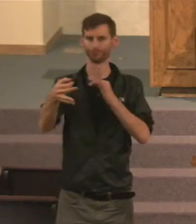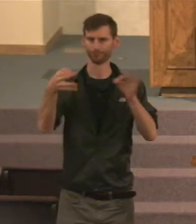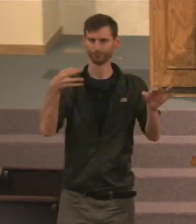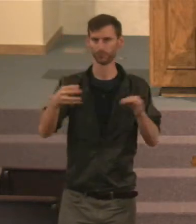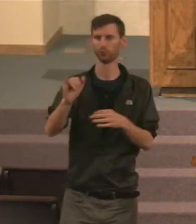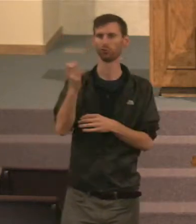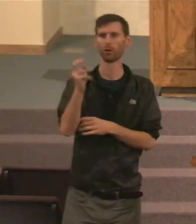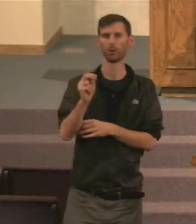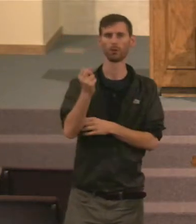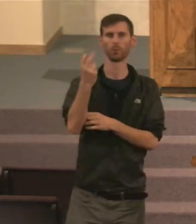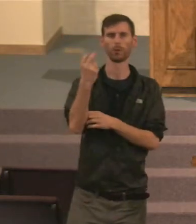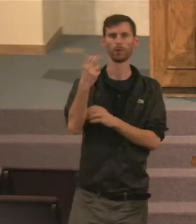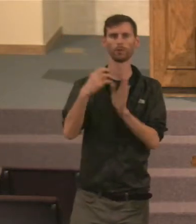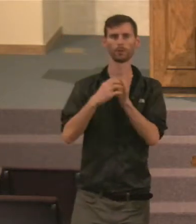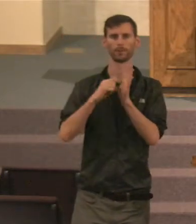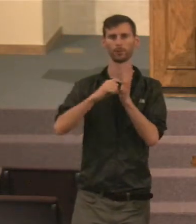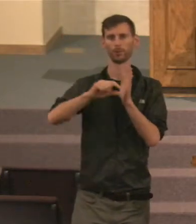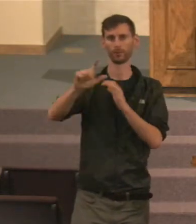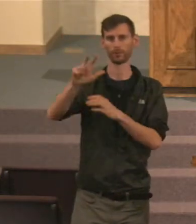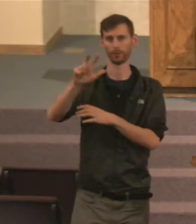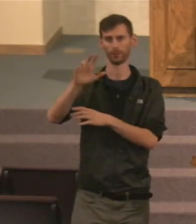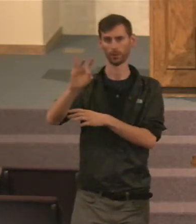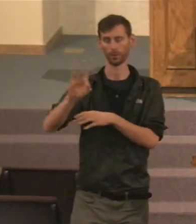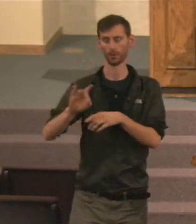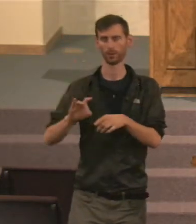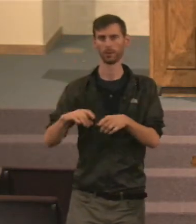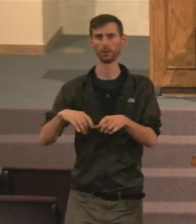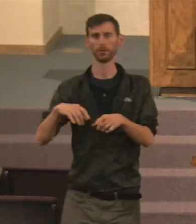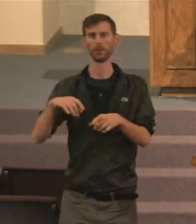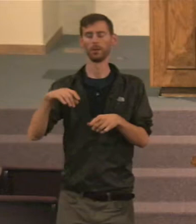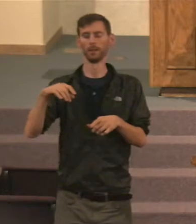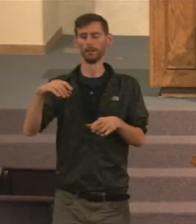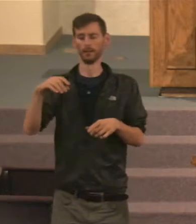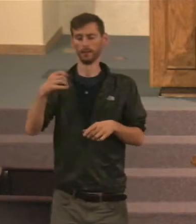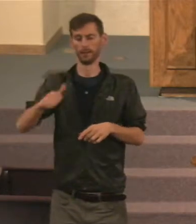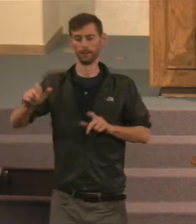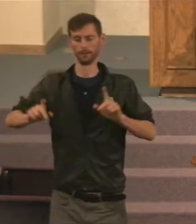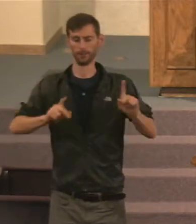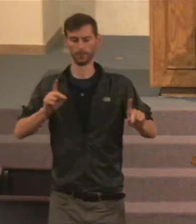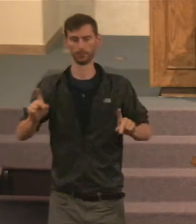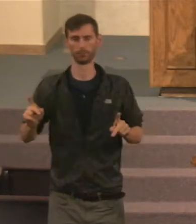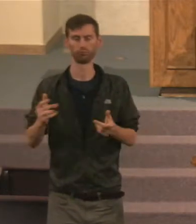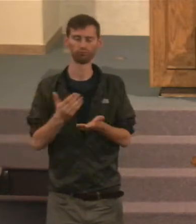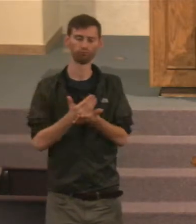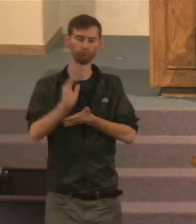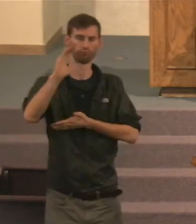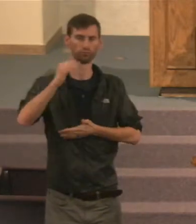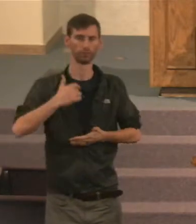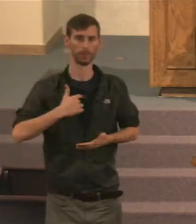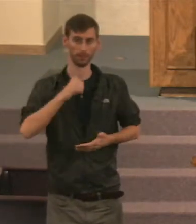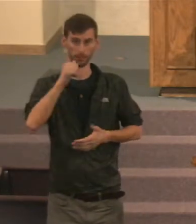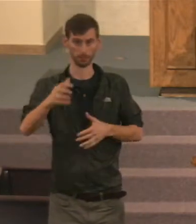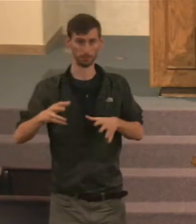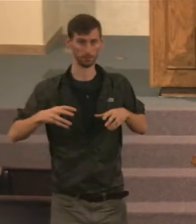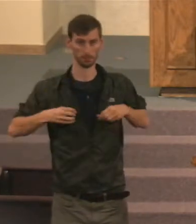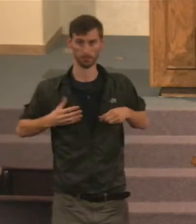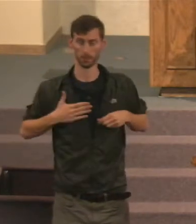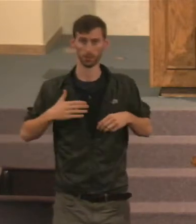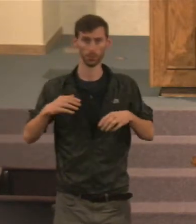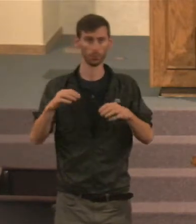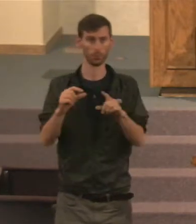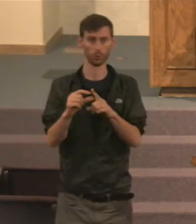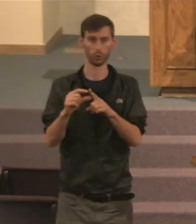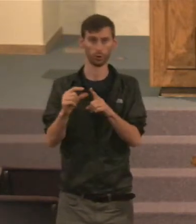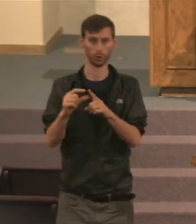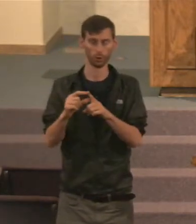And Jesus says, He that rejecteth me, And receiveth not my words, Has one that judges him, For the words that I have spoken,